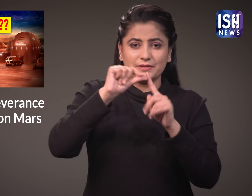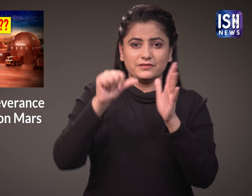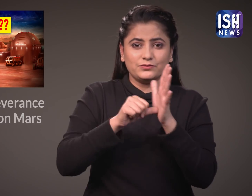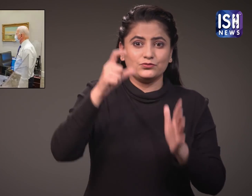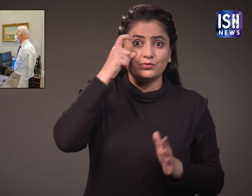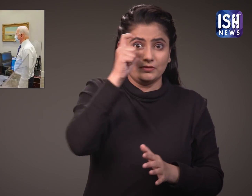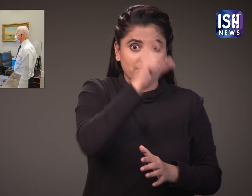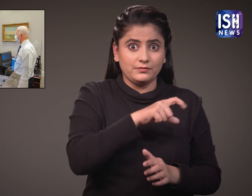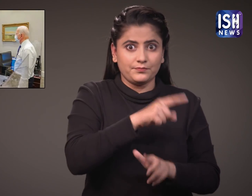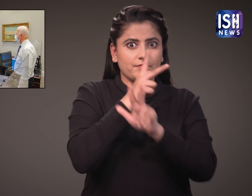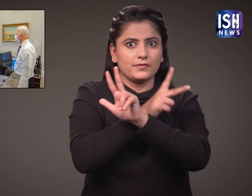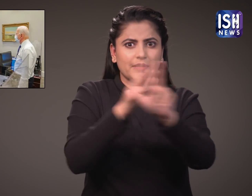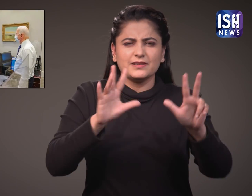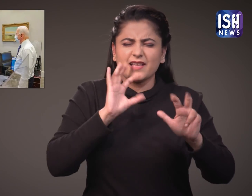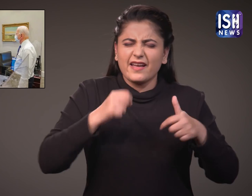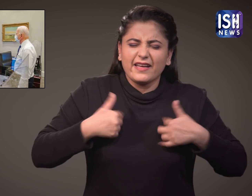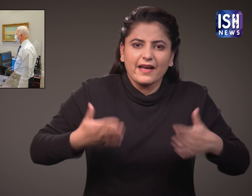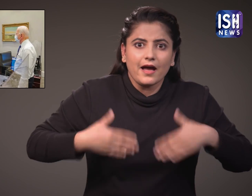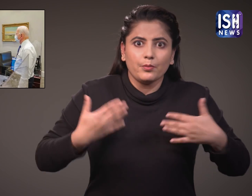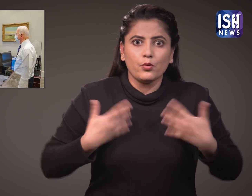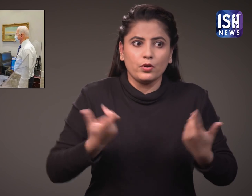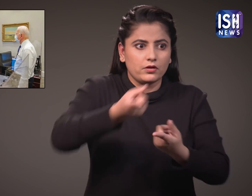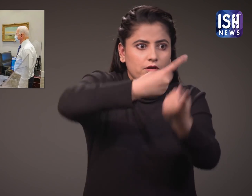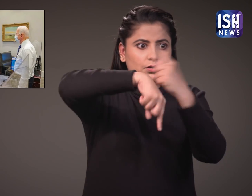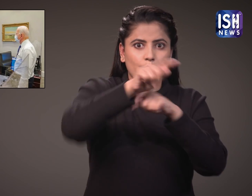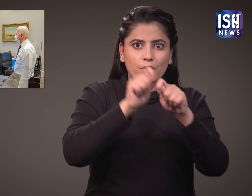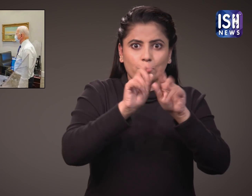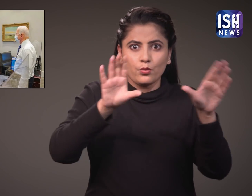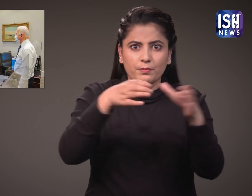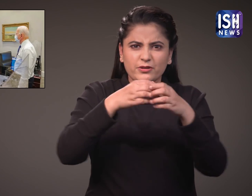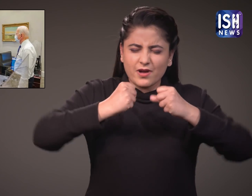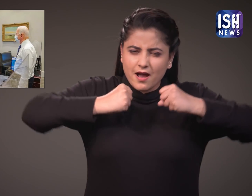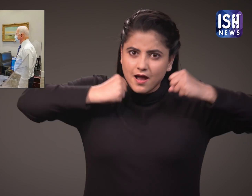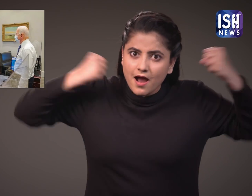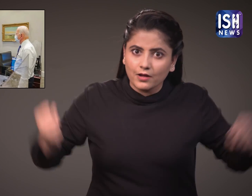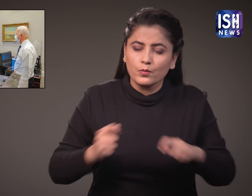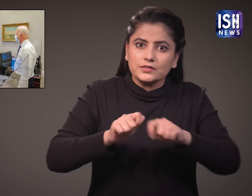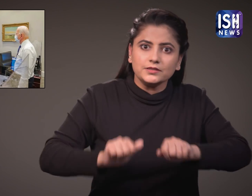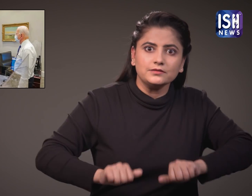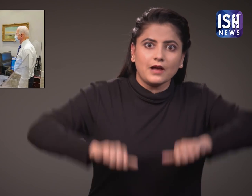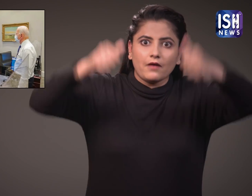US President Joe Biden was overjoyed and congratulated the team that worked on the rover